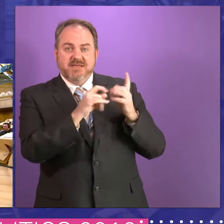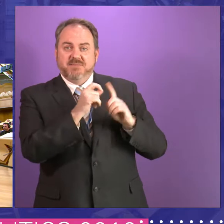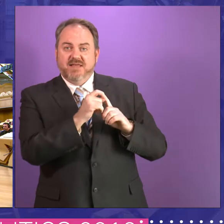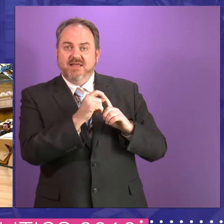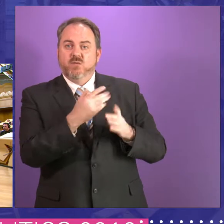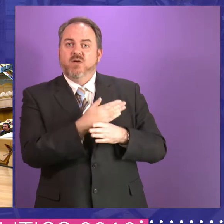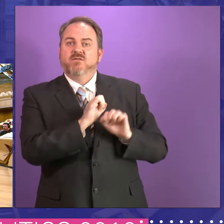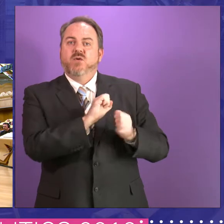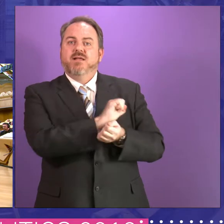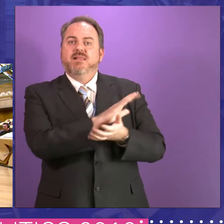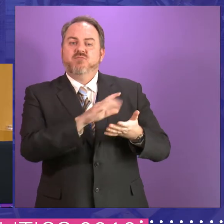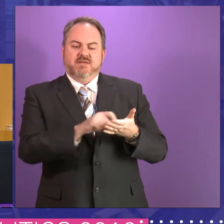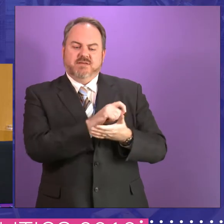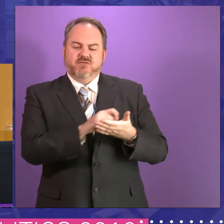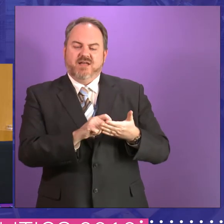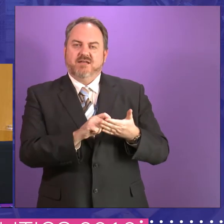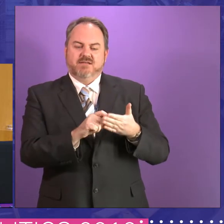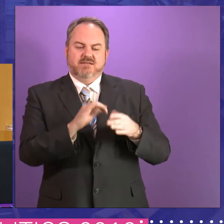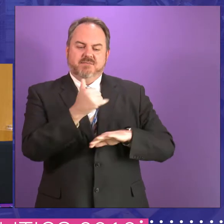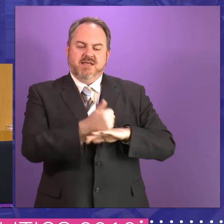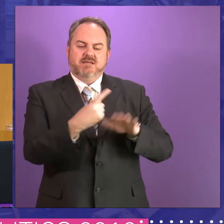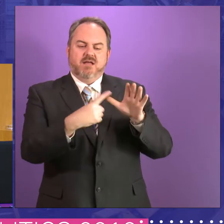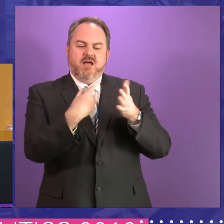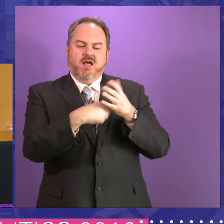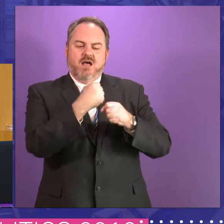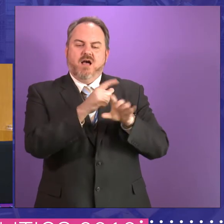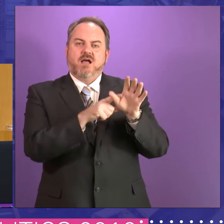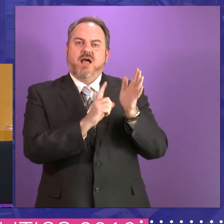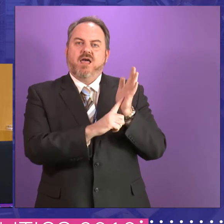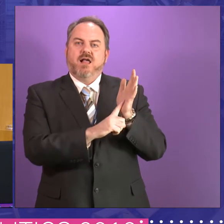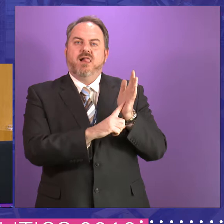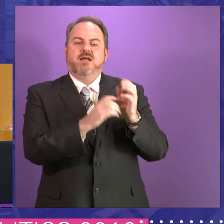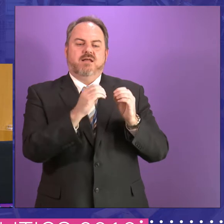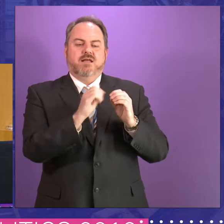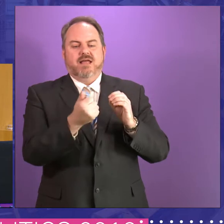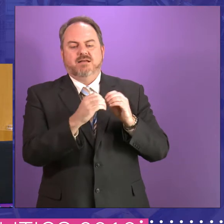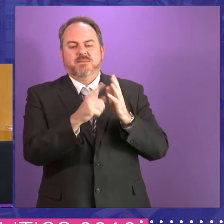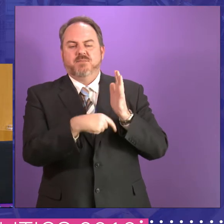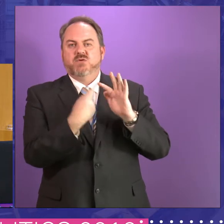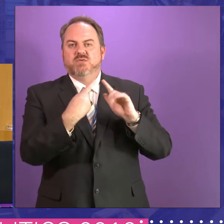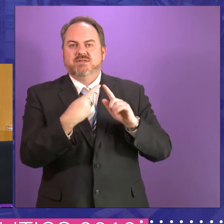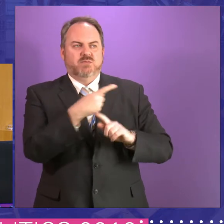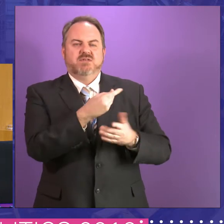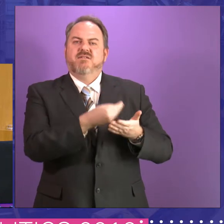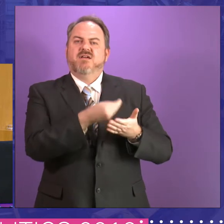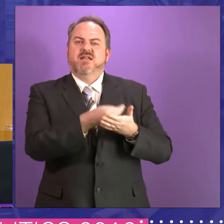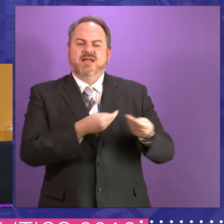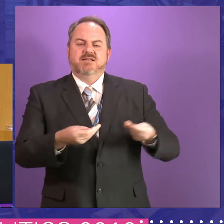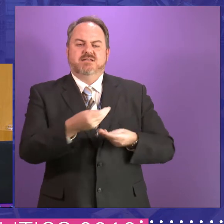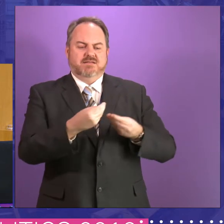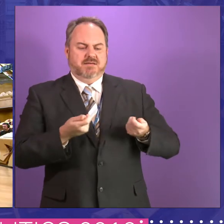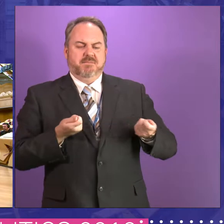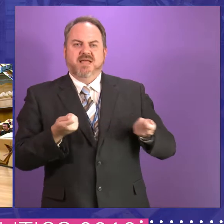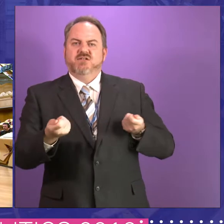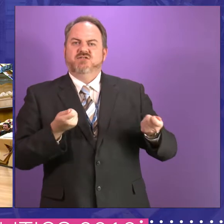representing Argyll and Bute, and part of that first coalition government as a finance minister, and as a business manager, that's one of the people whose job it is,